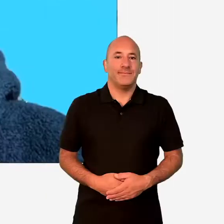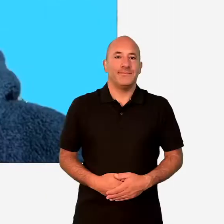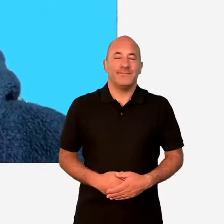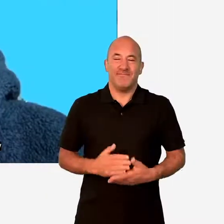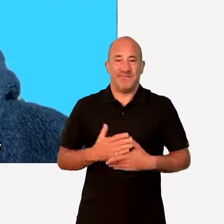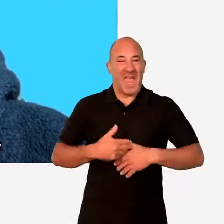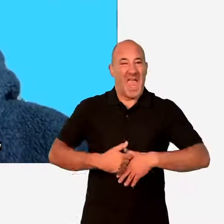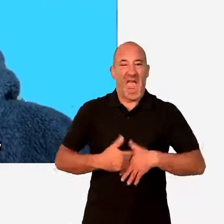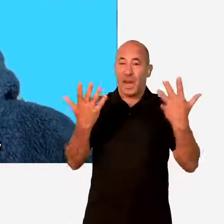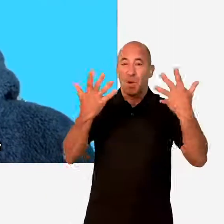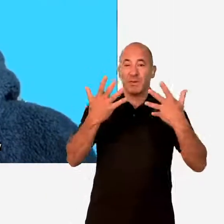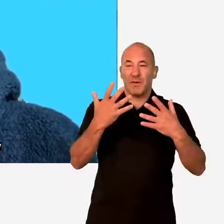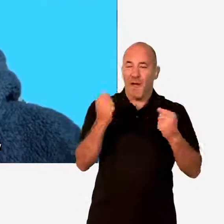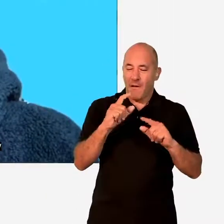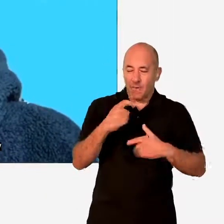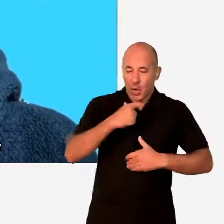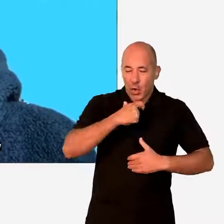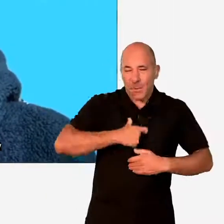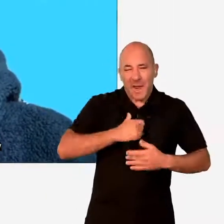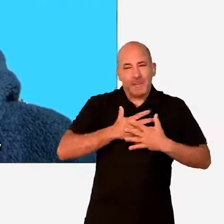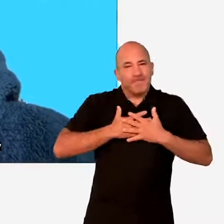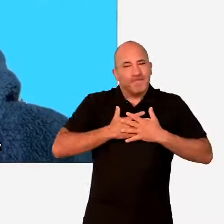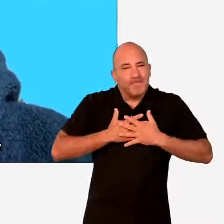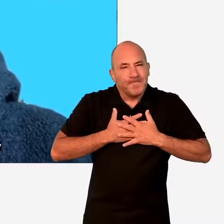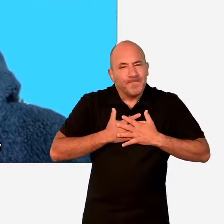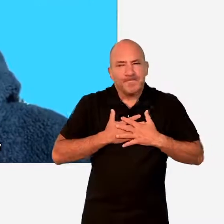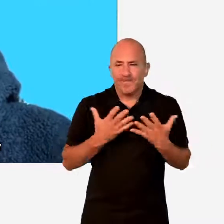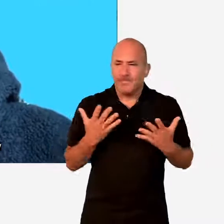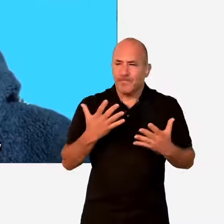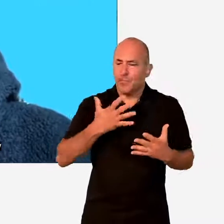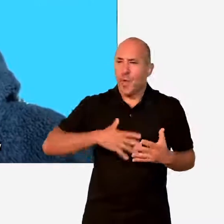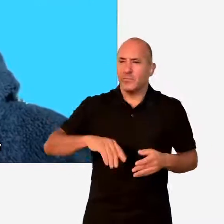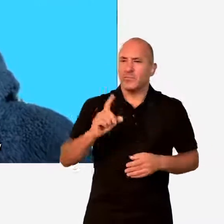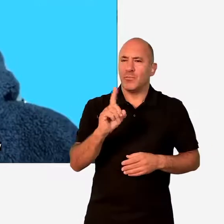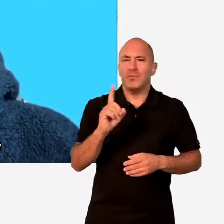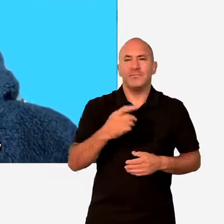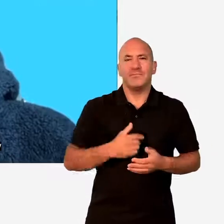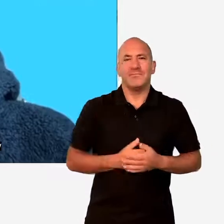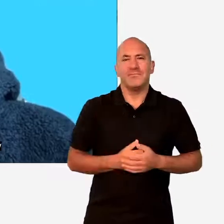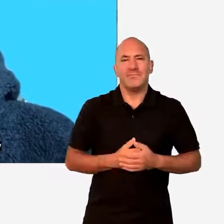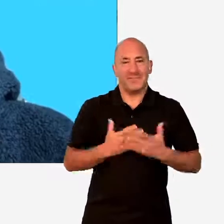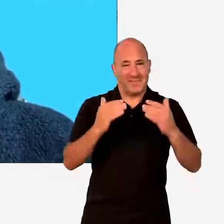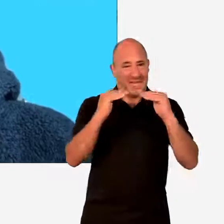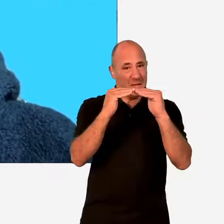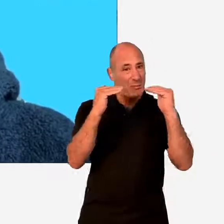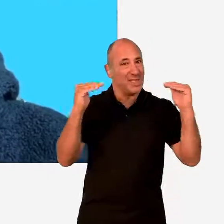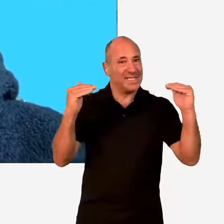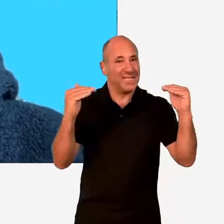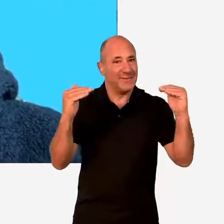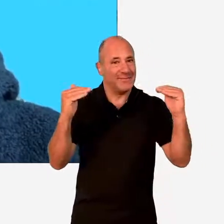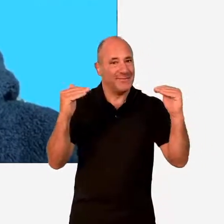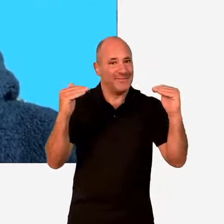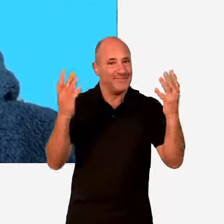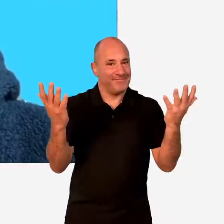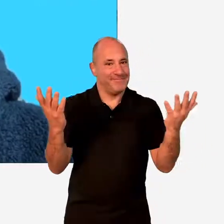I think anyone with an ounce of humanity would want equality